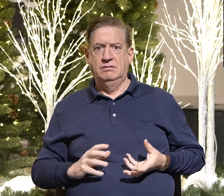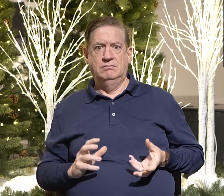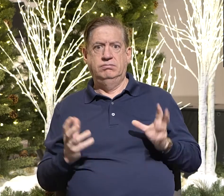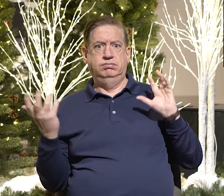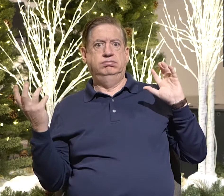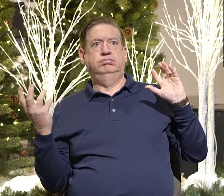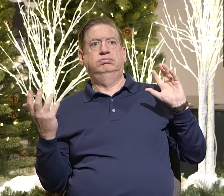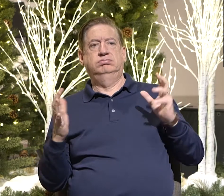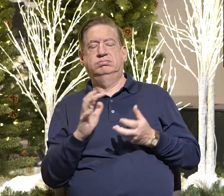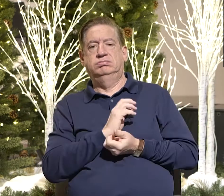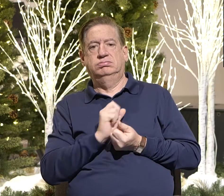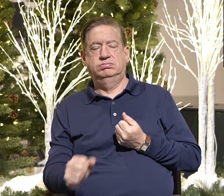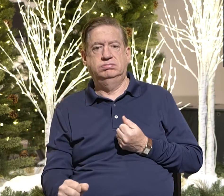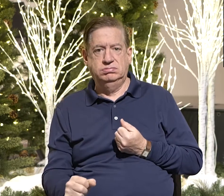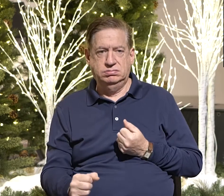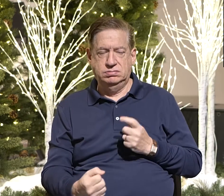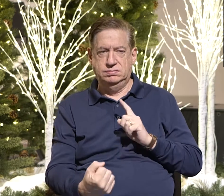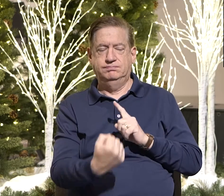and beaten.